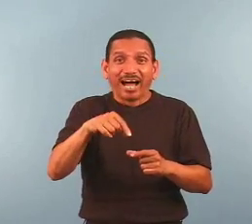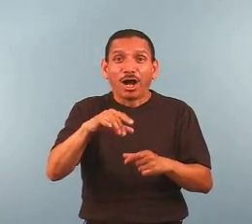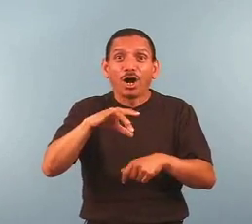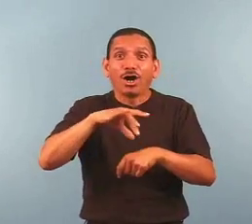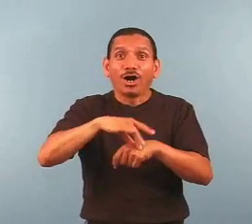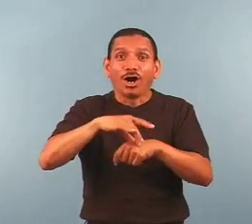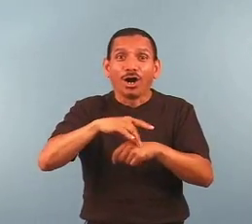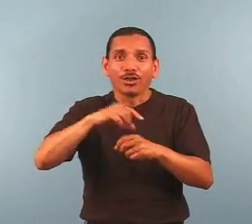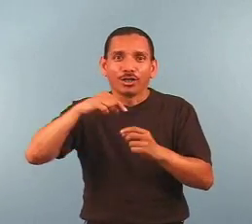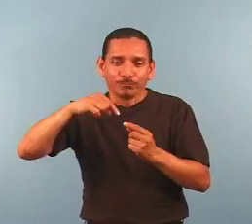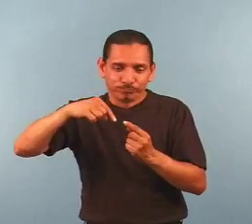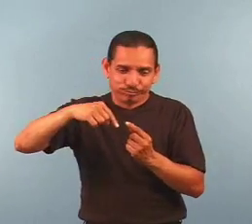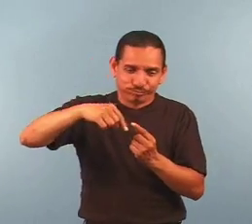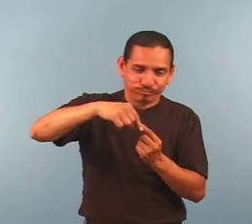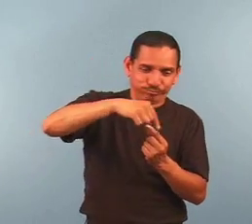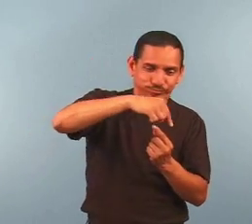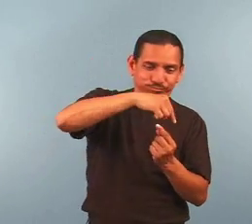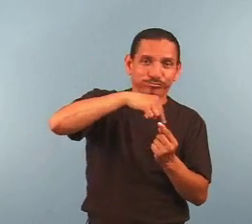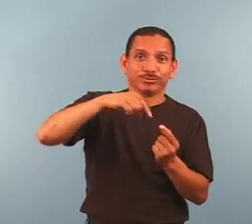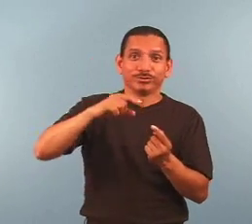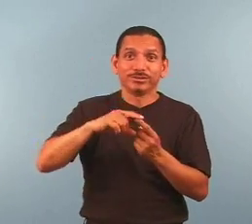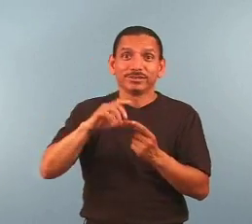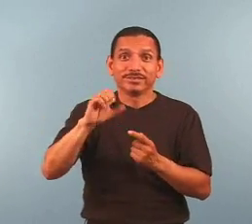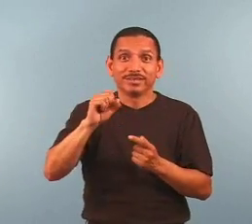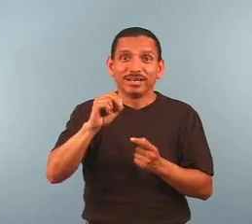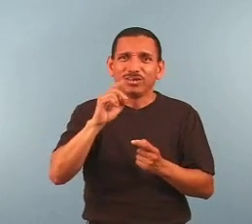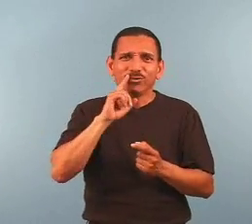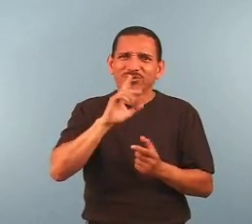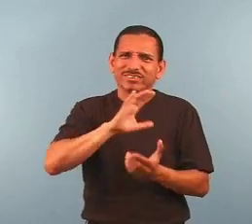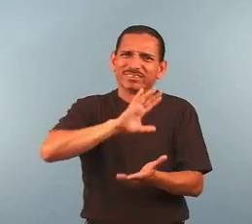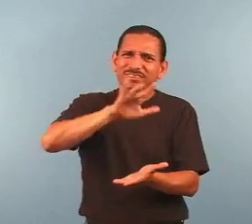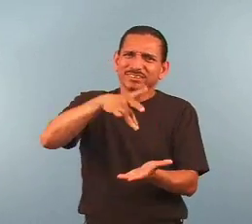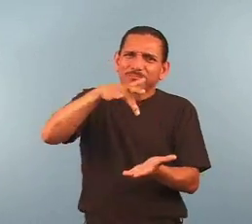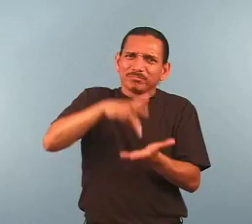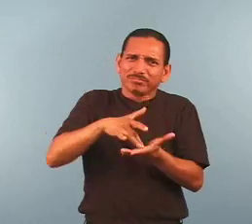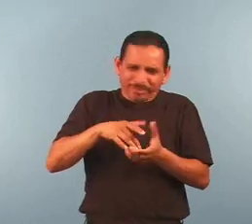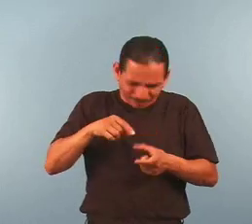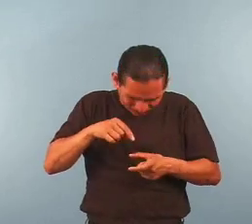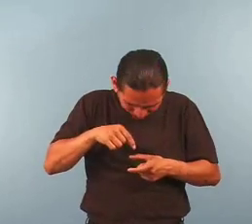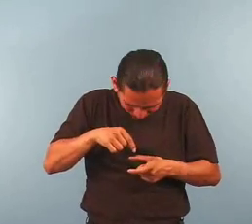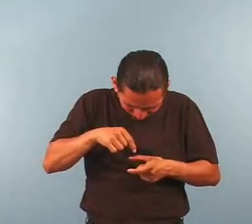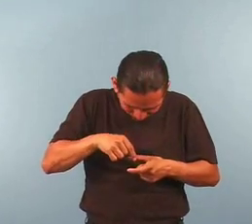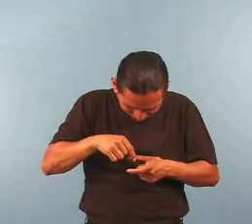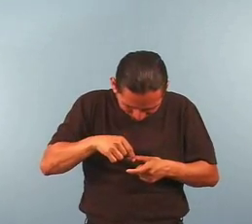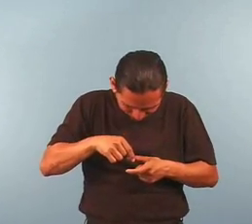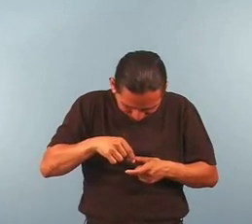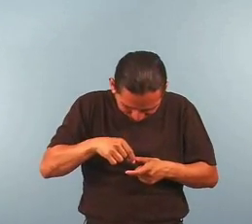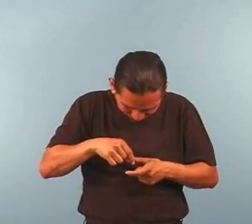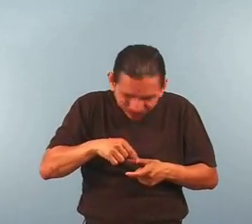Earth orbits very close to the center of the solar system.